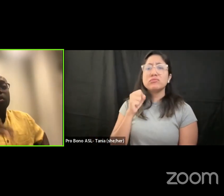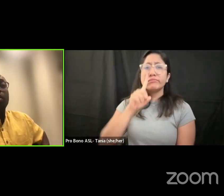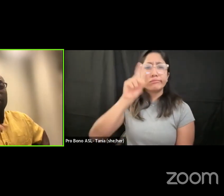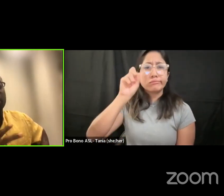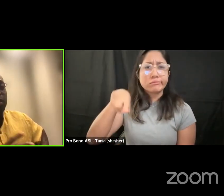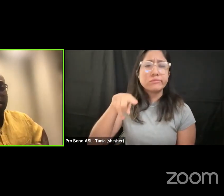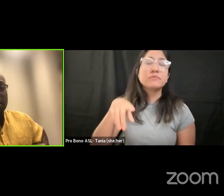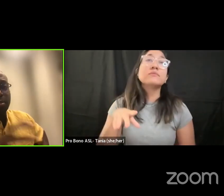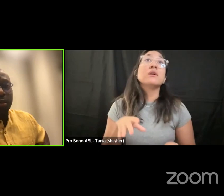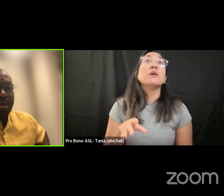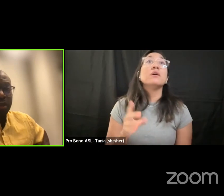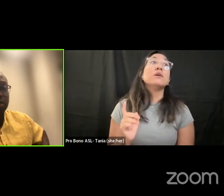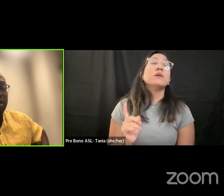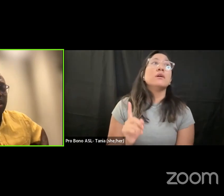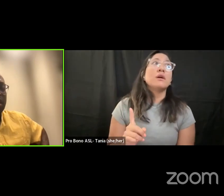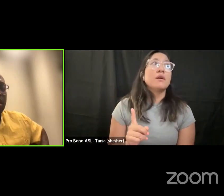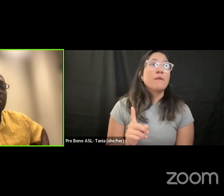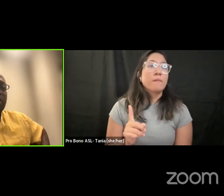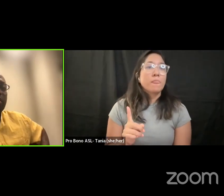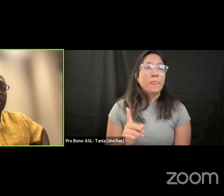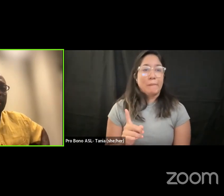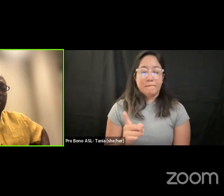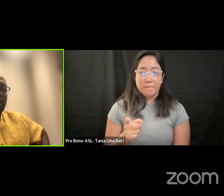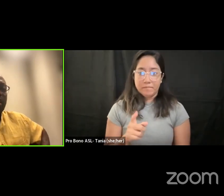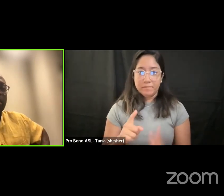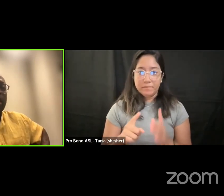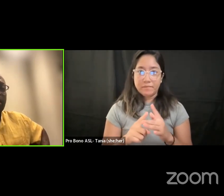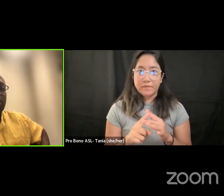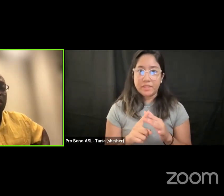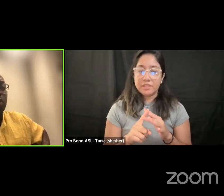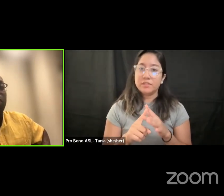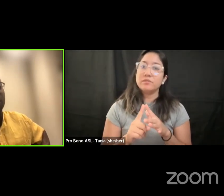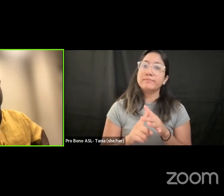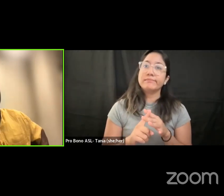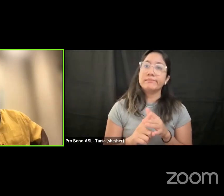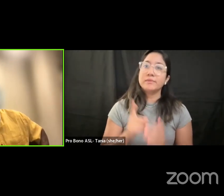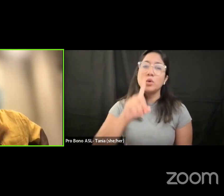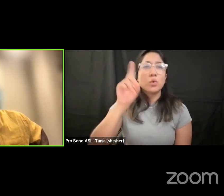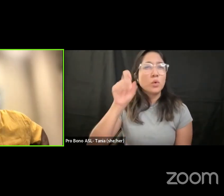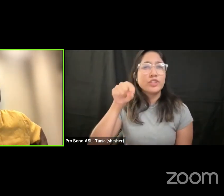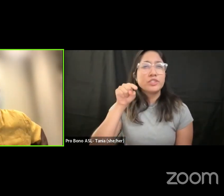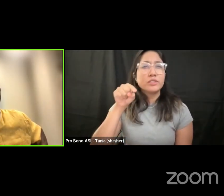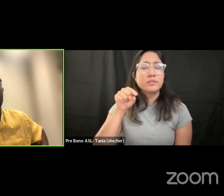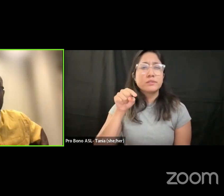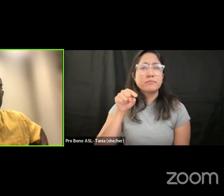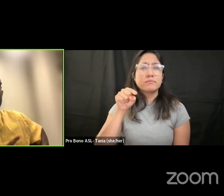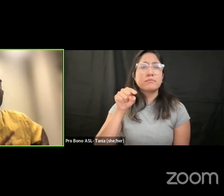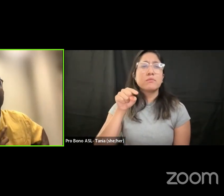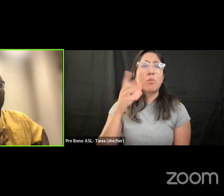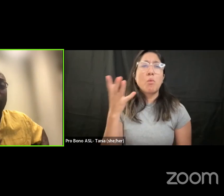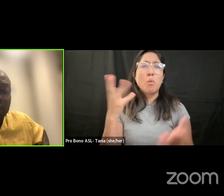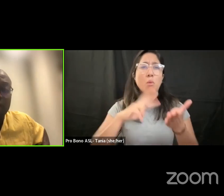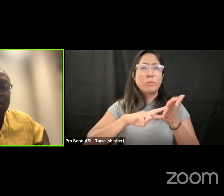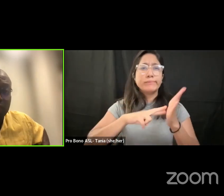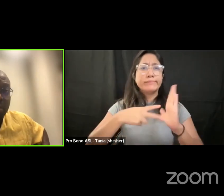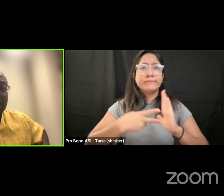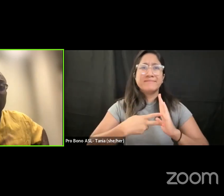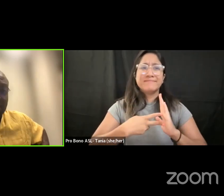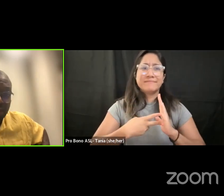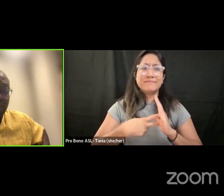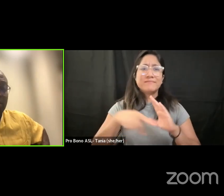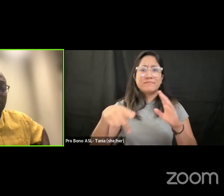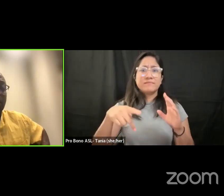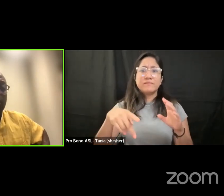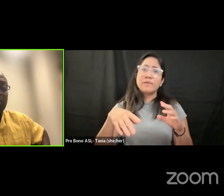we're going to come to what what's what's the maybe to start thinking be because i'm going to ask a question what what's the implication of this for us in in the world of